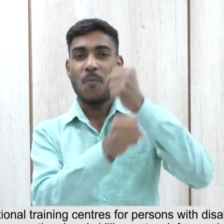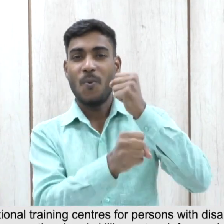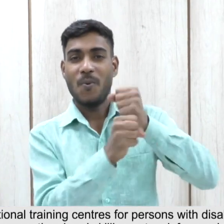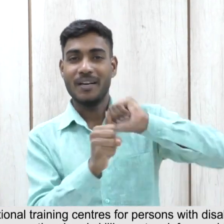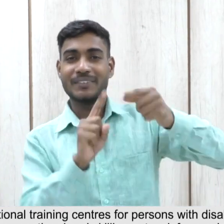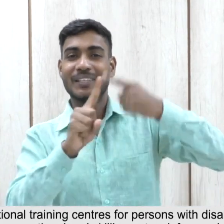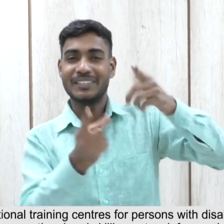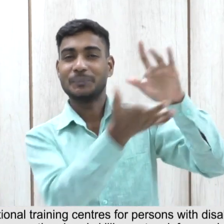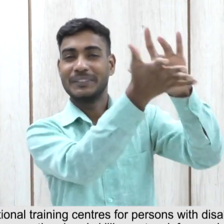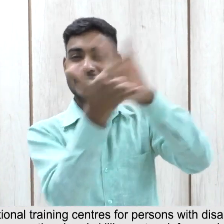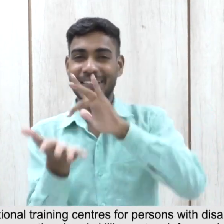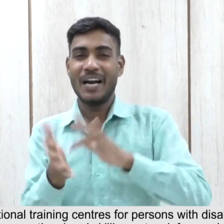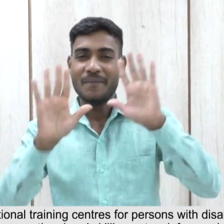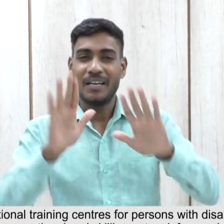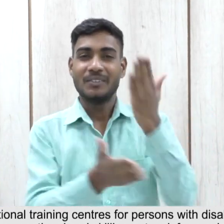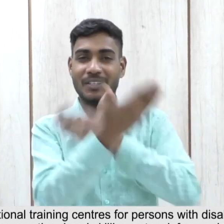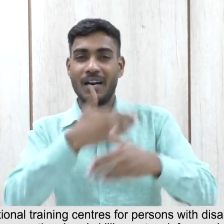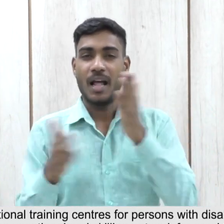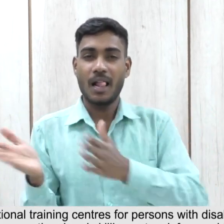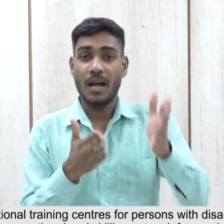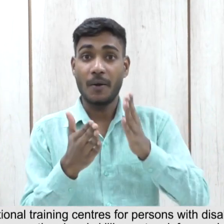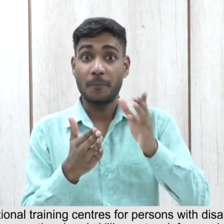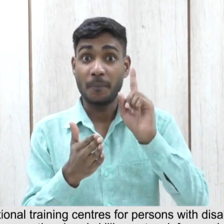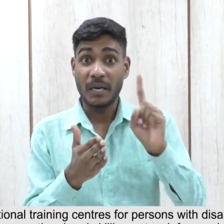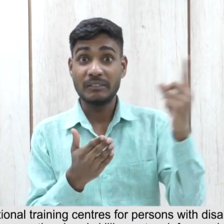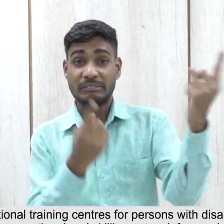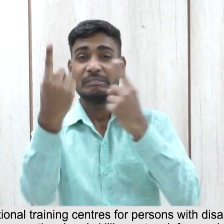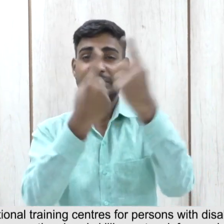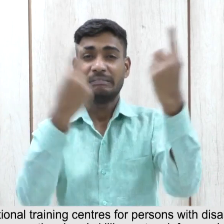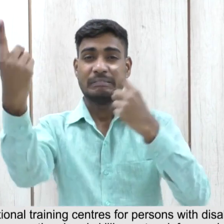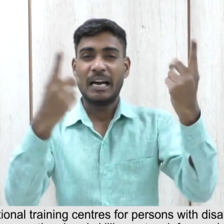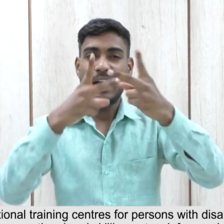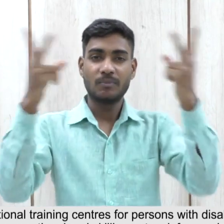a part of the vocational and skilling network for providing skill training.